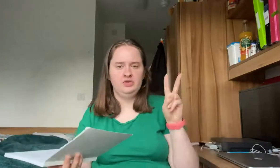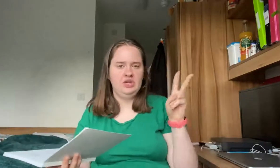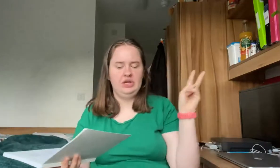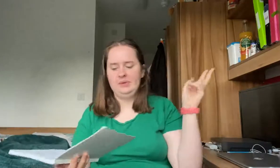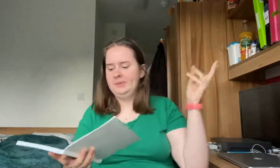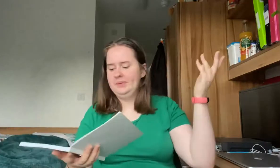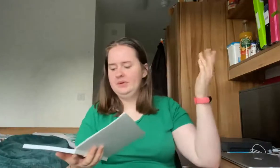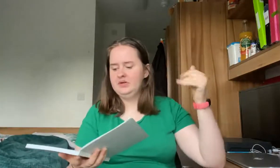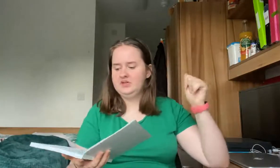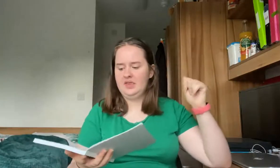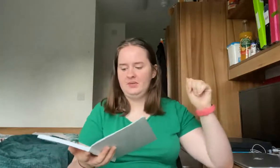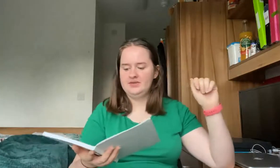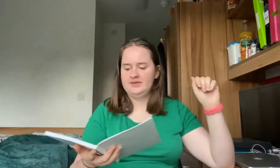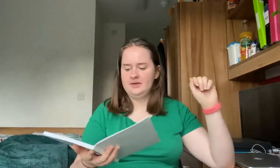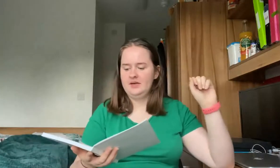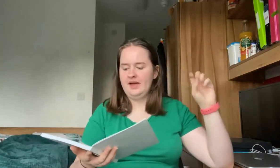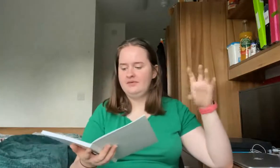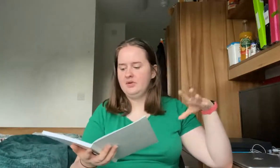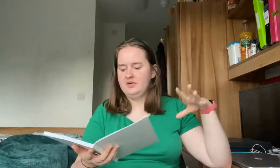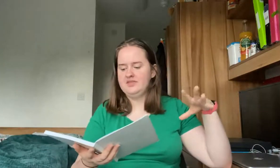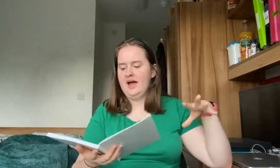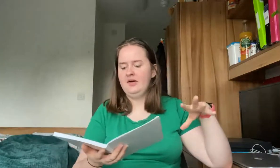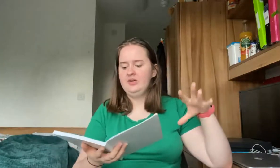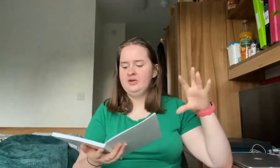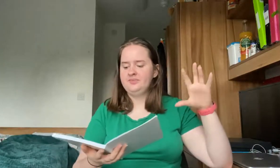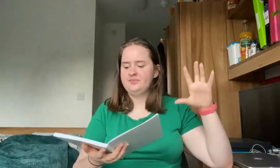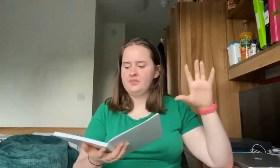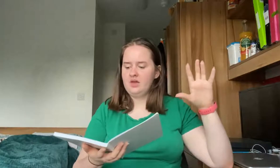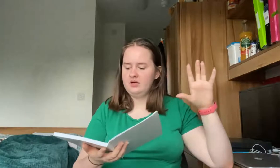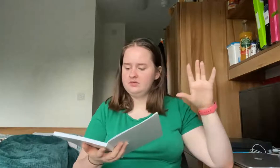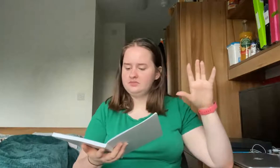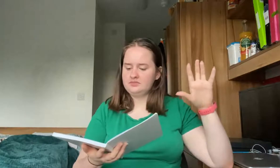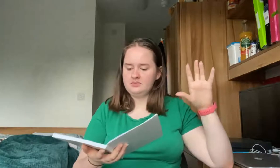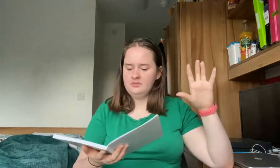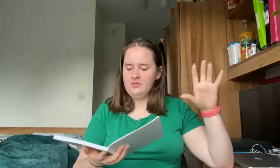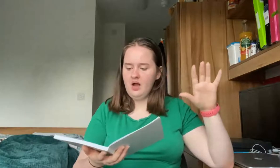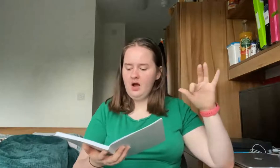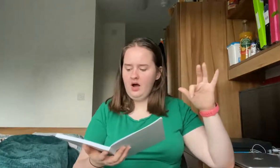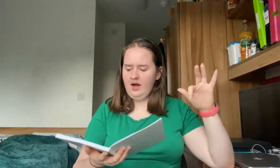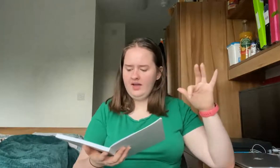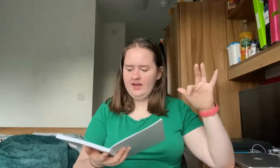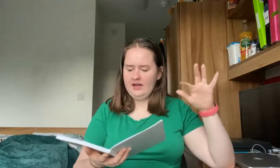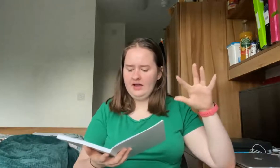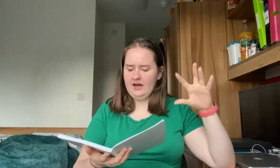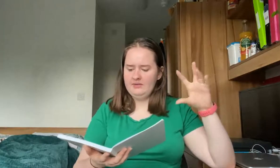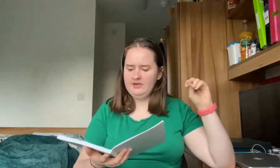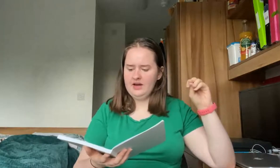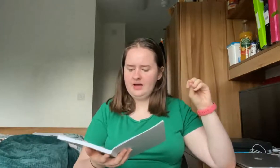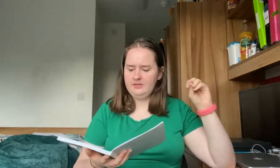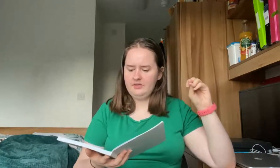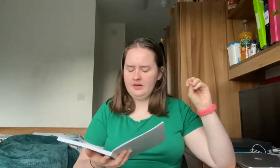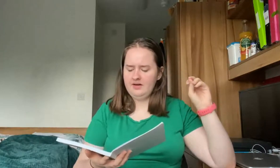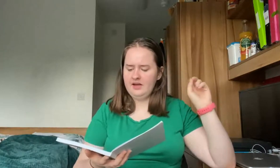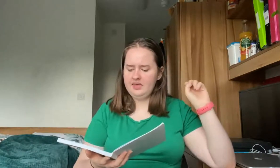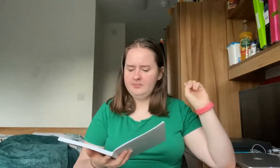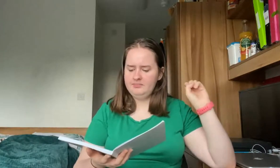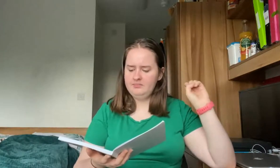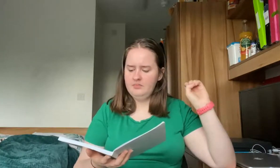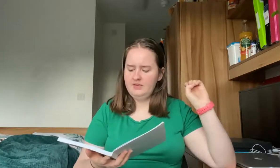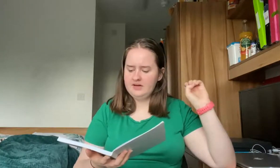two so that was that influenced that I haven't had have I had the have I